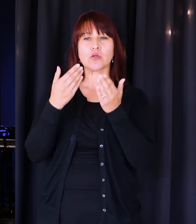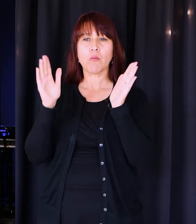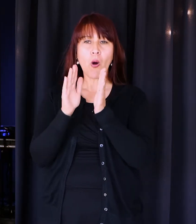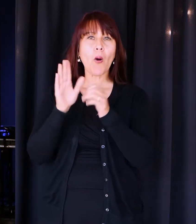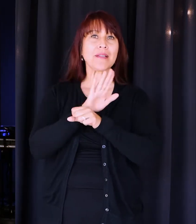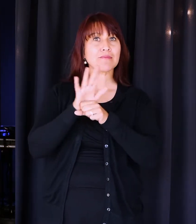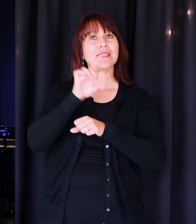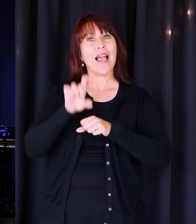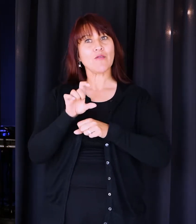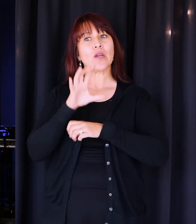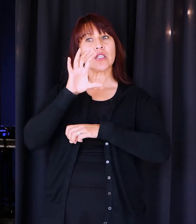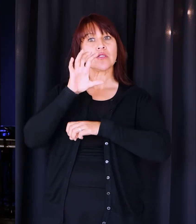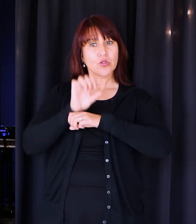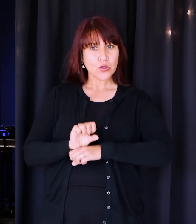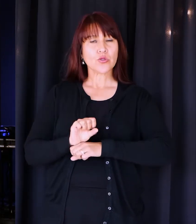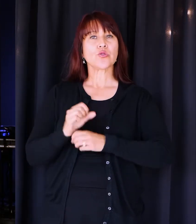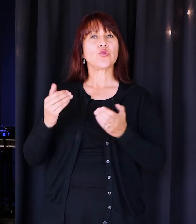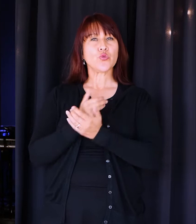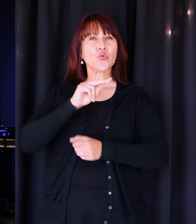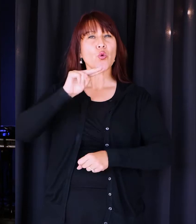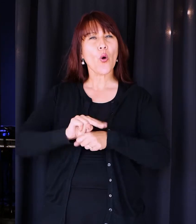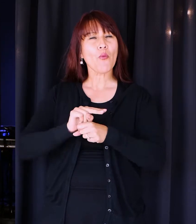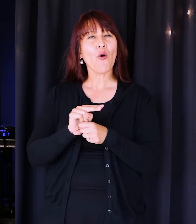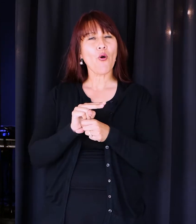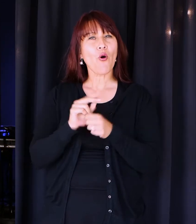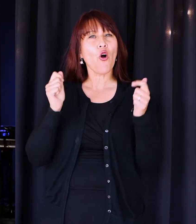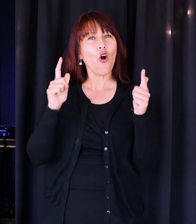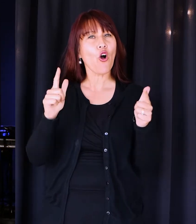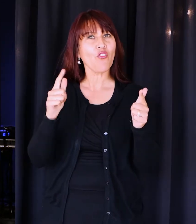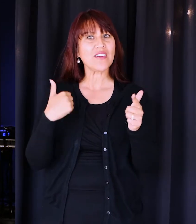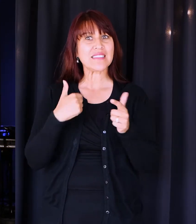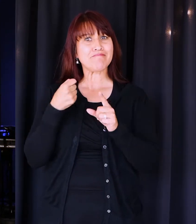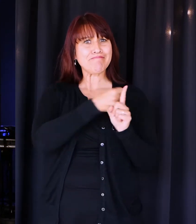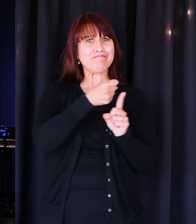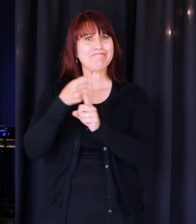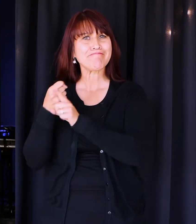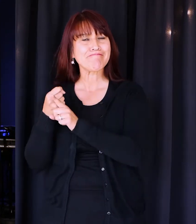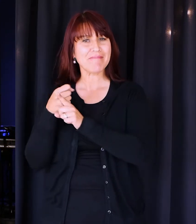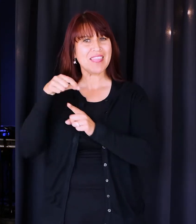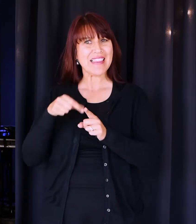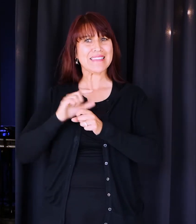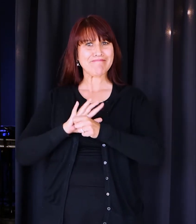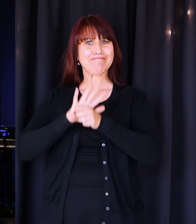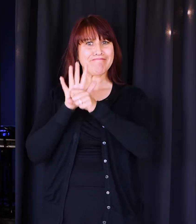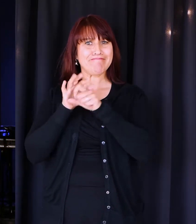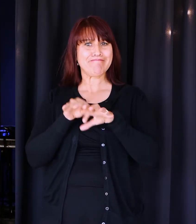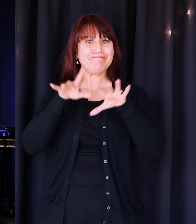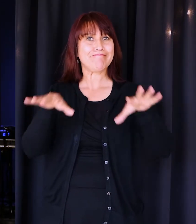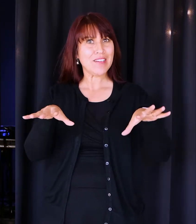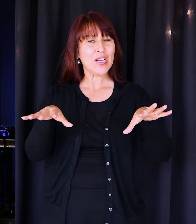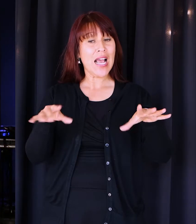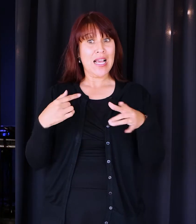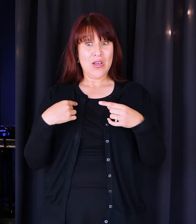adjust to the new normal. All of us are being impacted by this pandemic. And as we